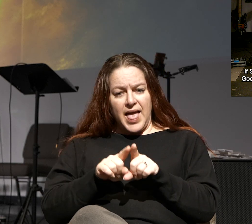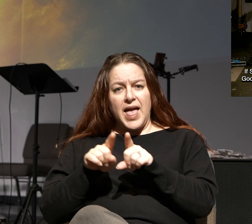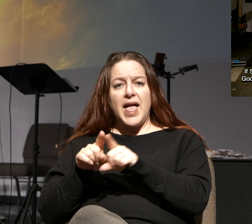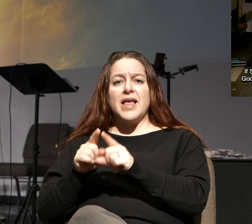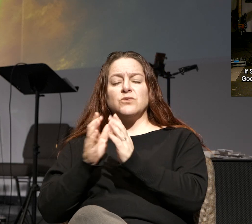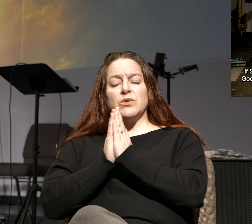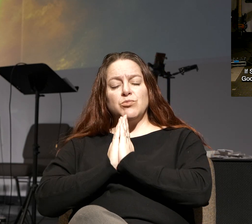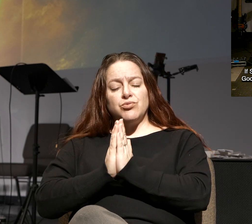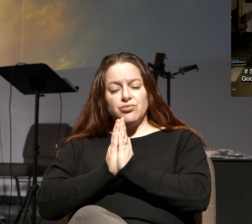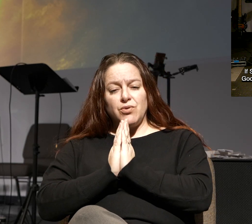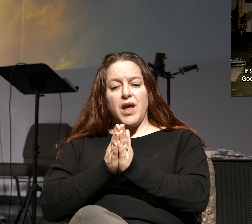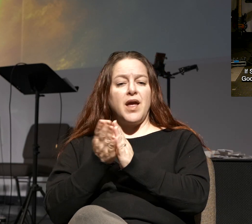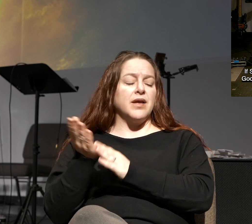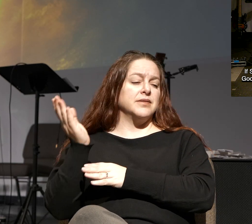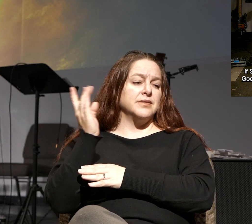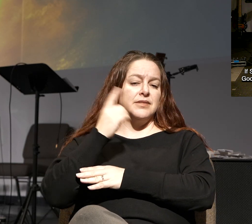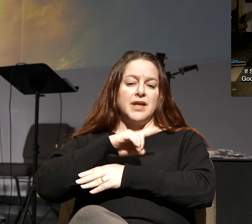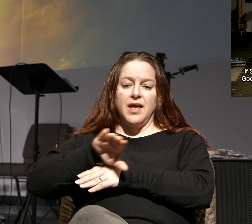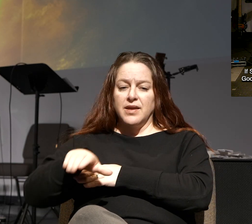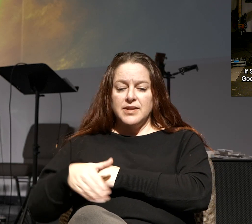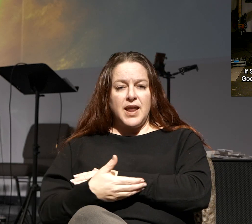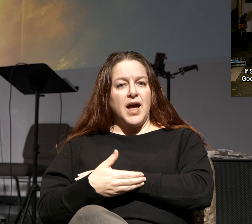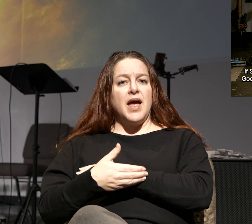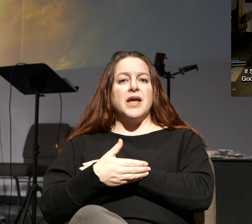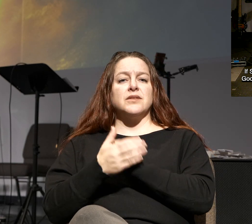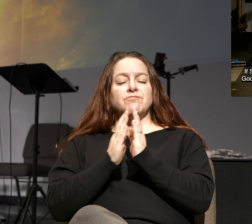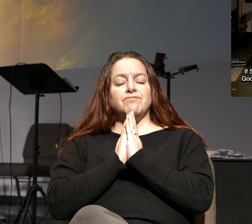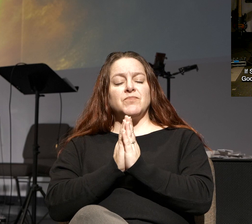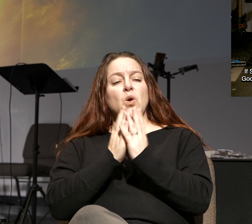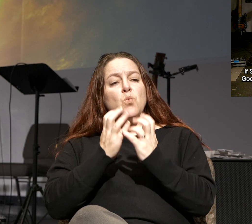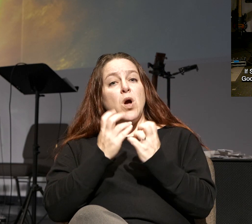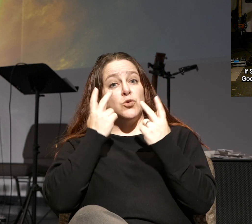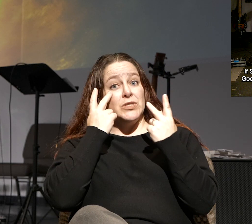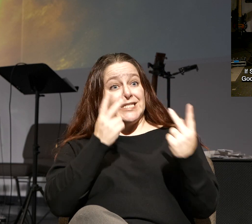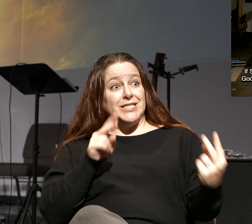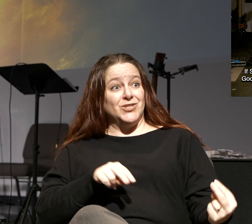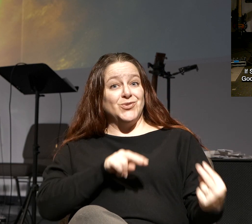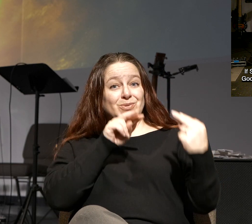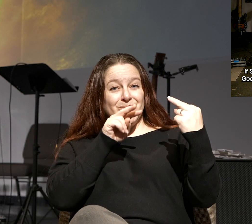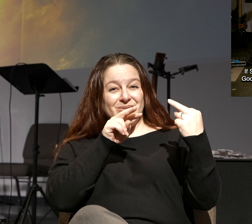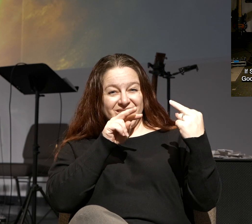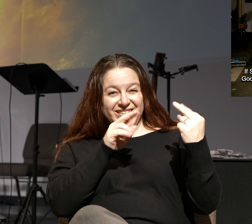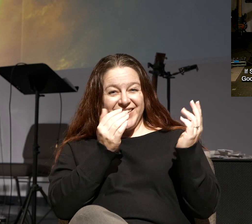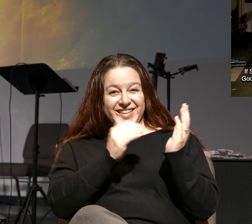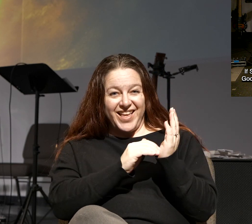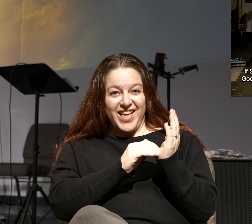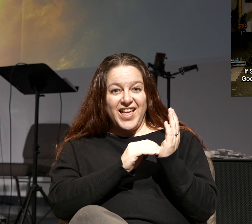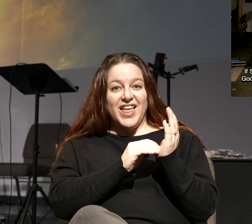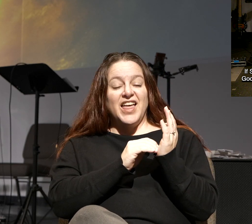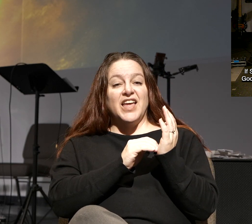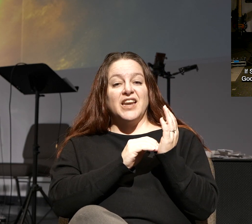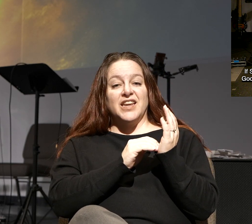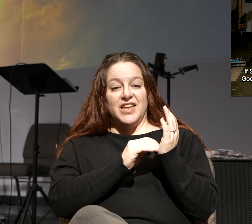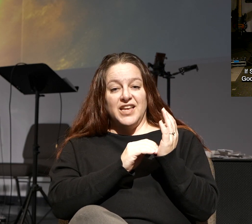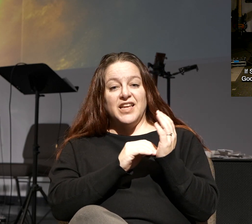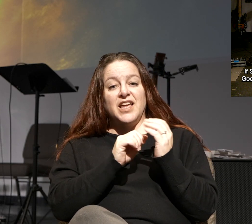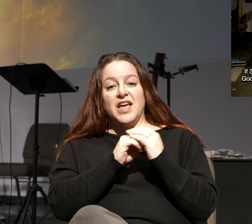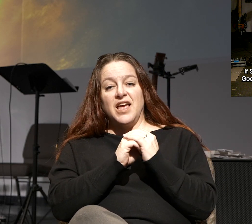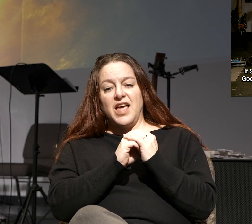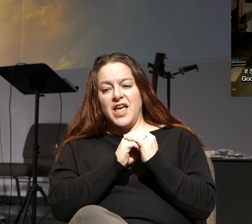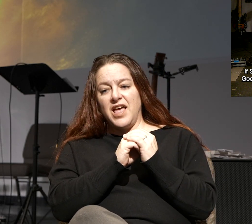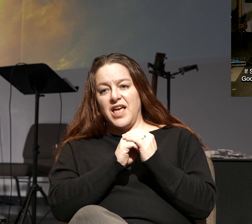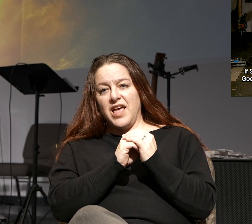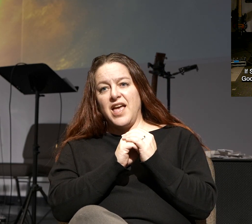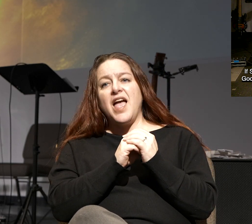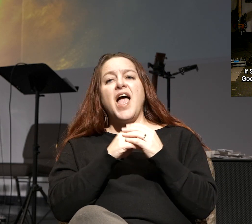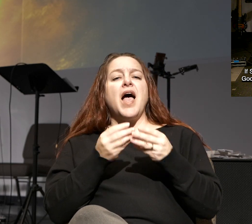earnestly night and day that we may see you face to face and supply what is lacking in your faith. So they're not